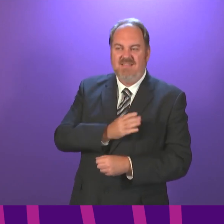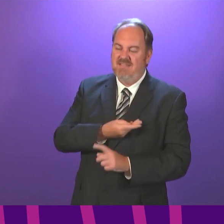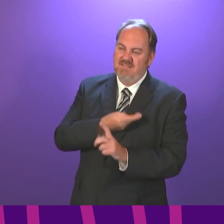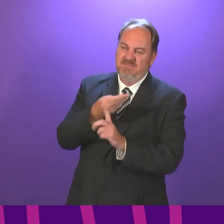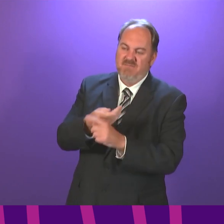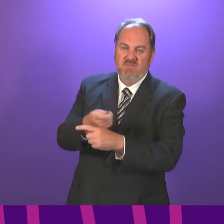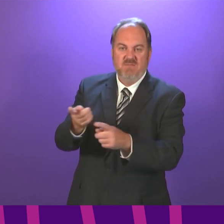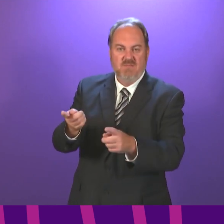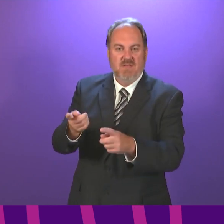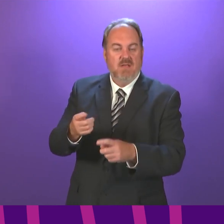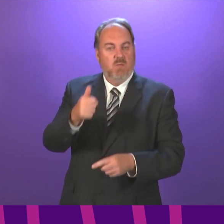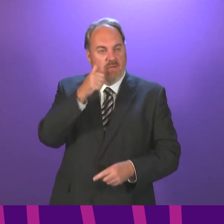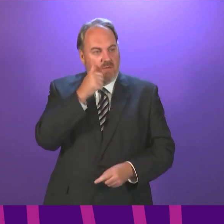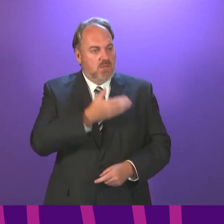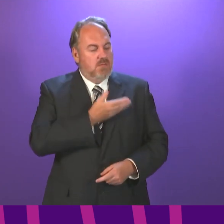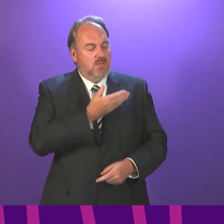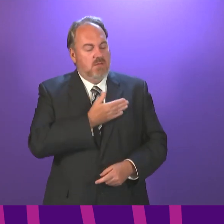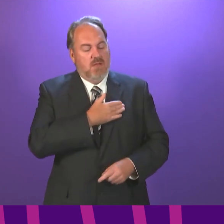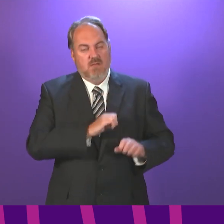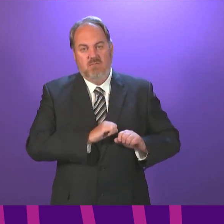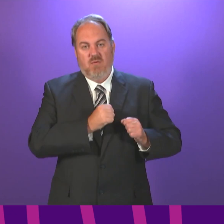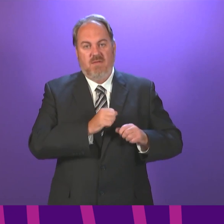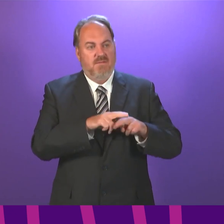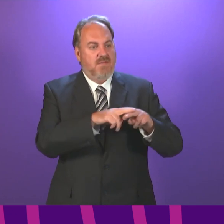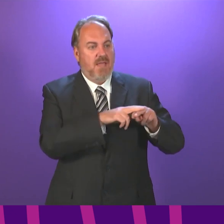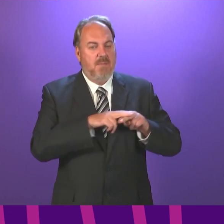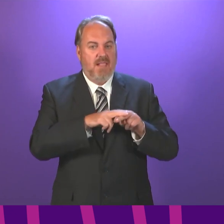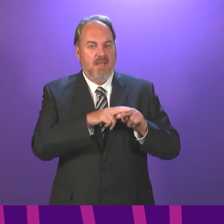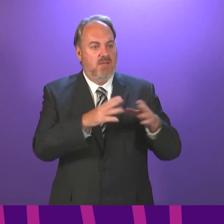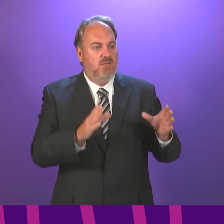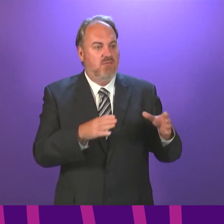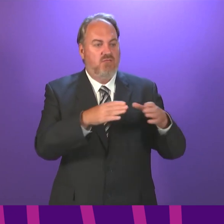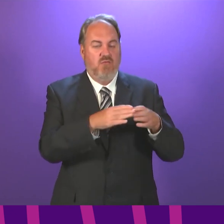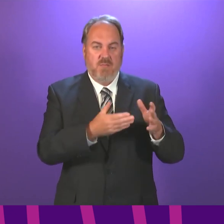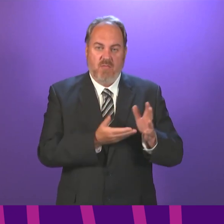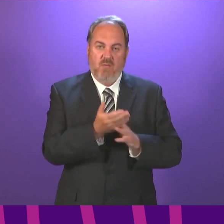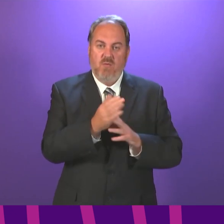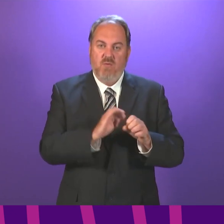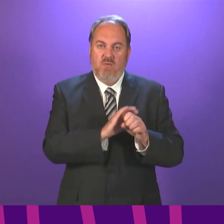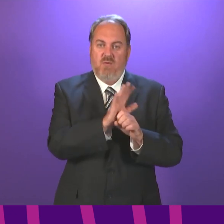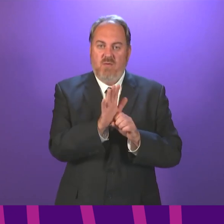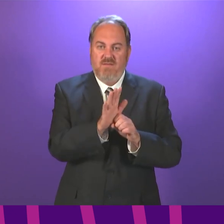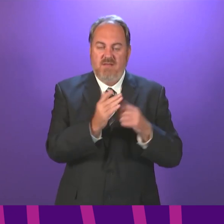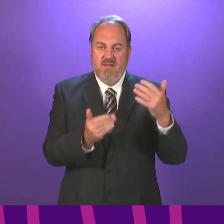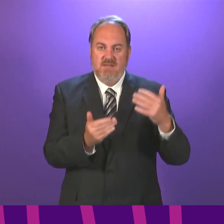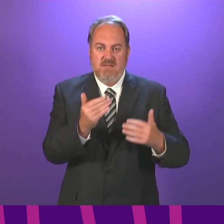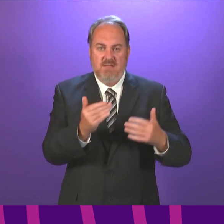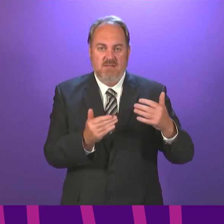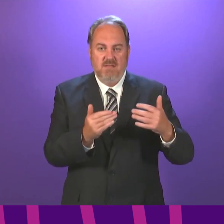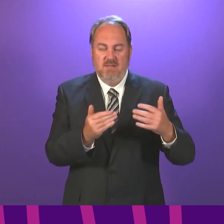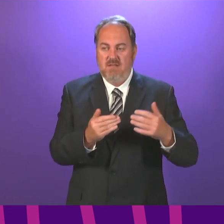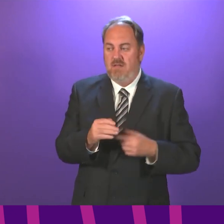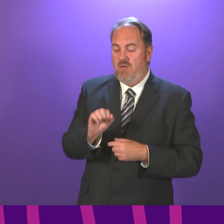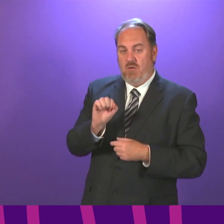the COVID bereaved families group. It may be actually, although I will be corrected if I am wrong, that Mr Fairley's